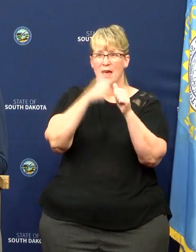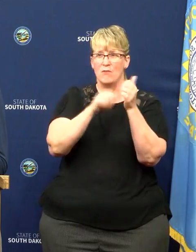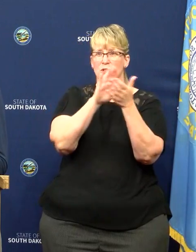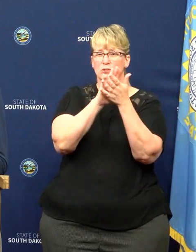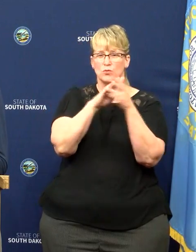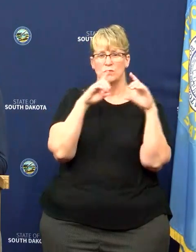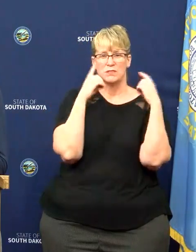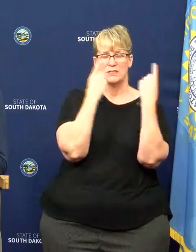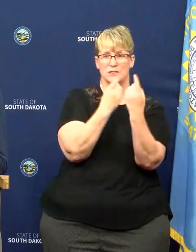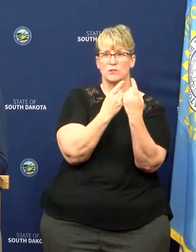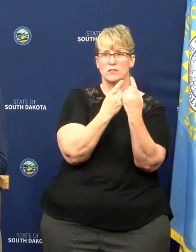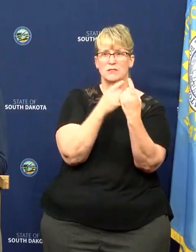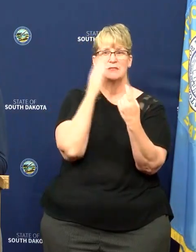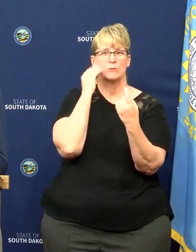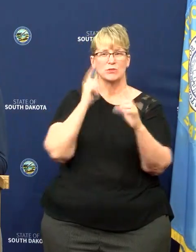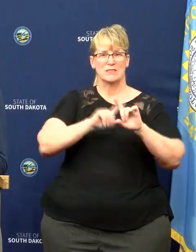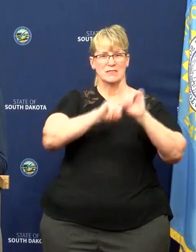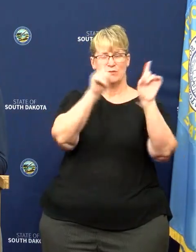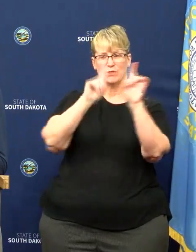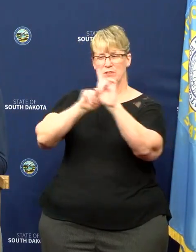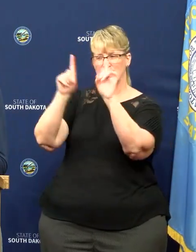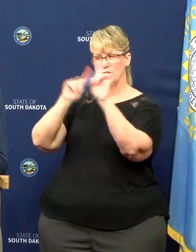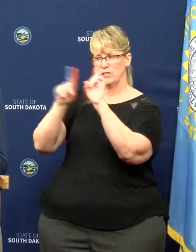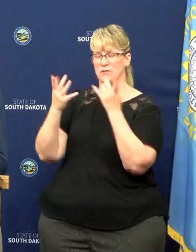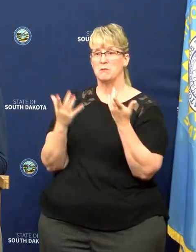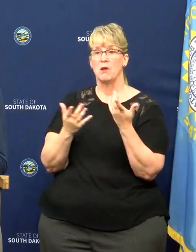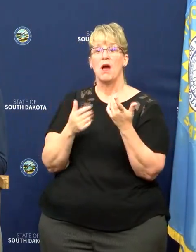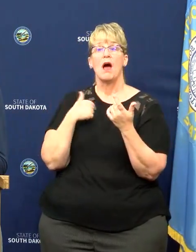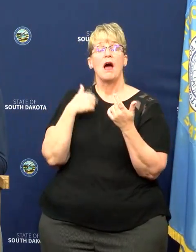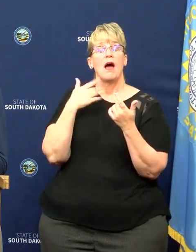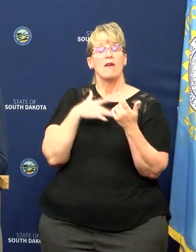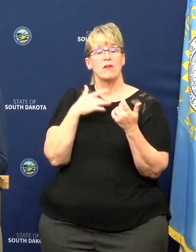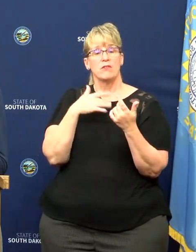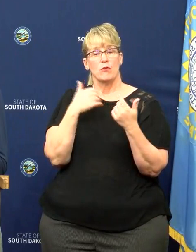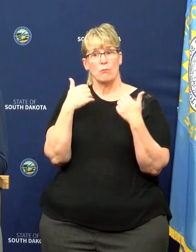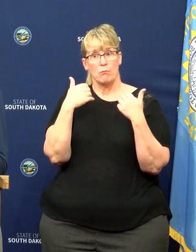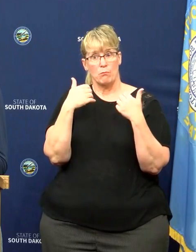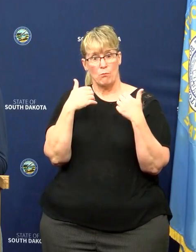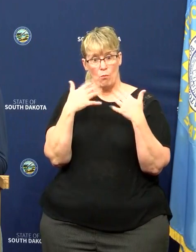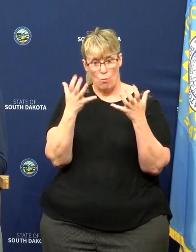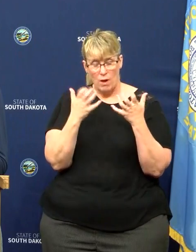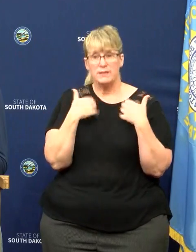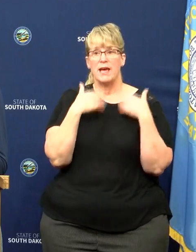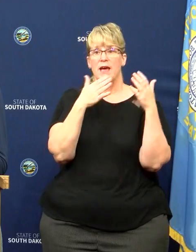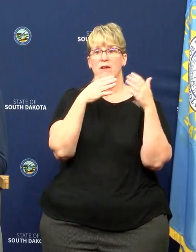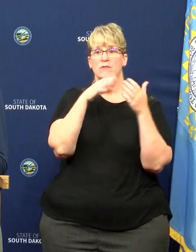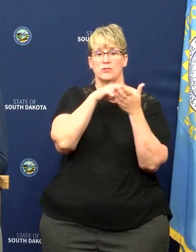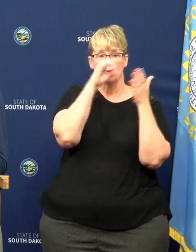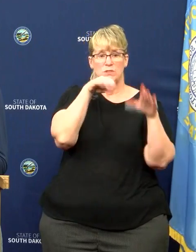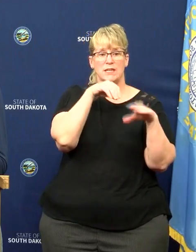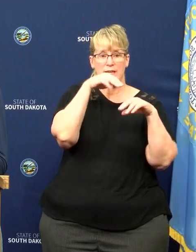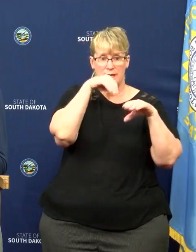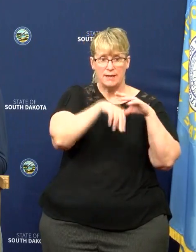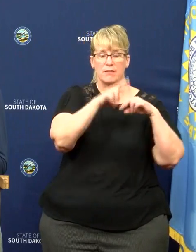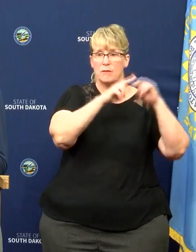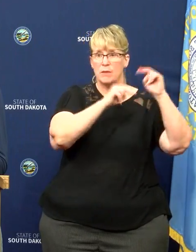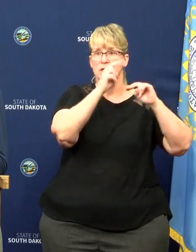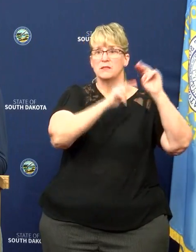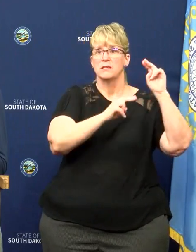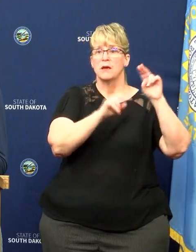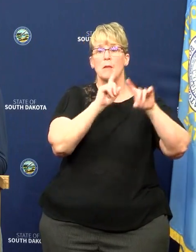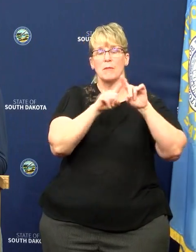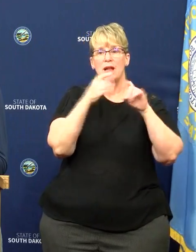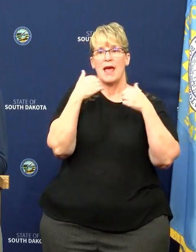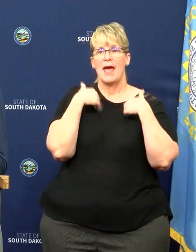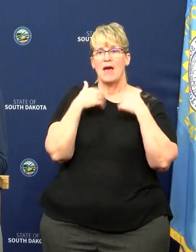is approaching it differently. I think they're planning to have students in their buildings but yet putting in contingency plans should